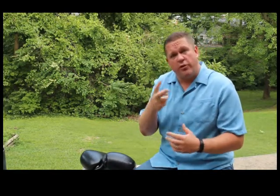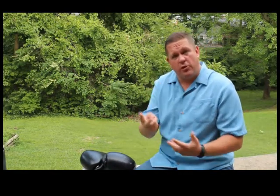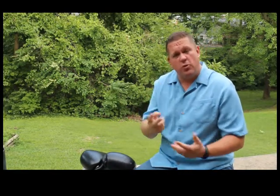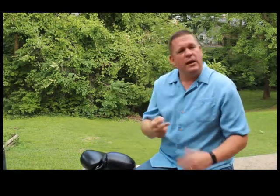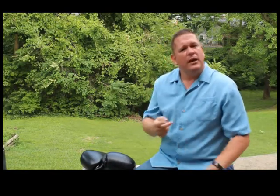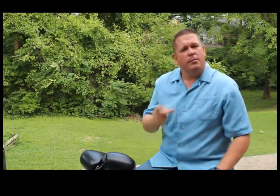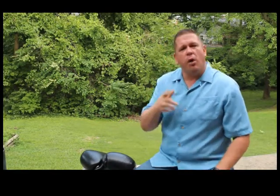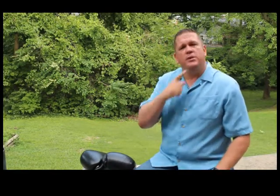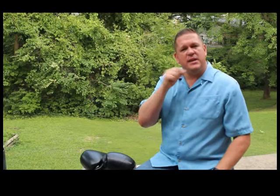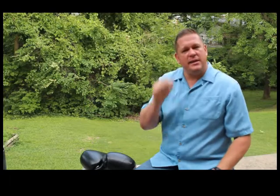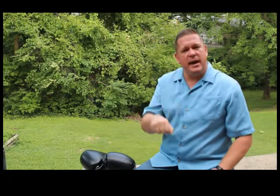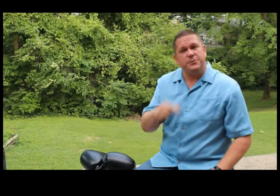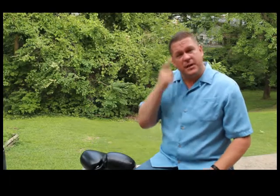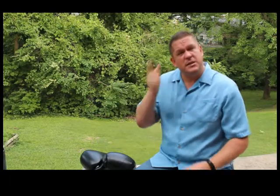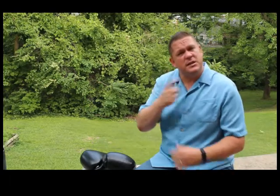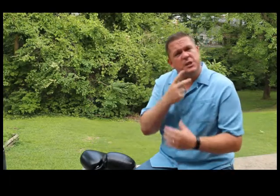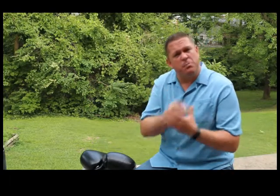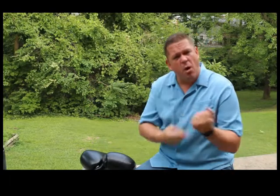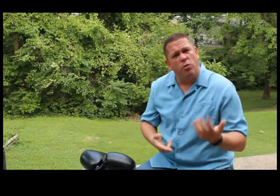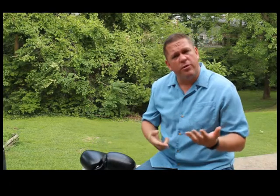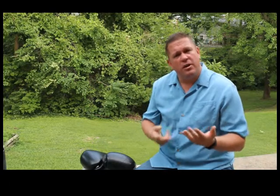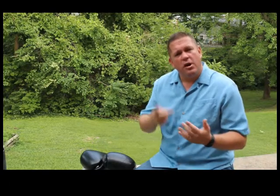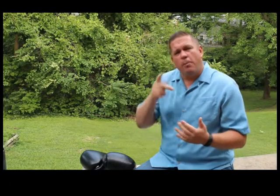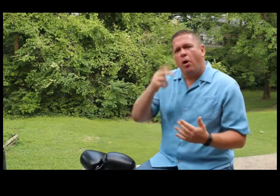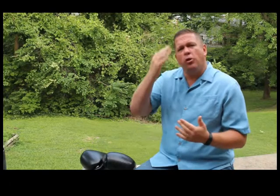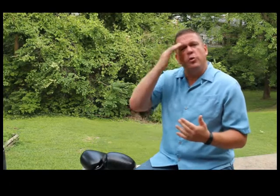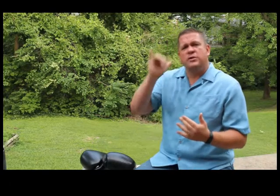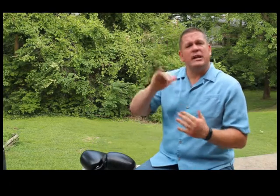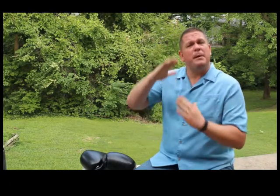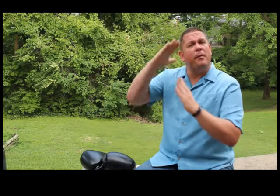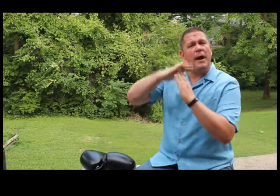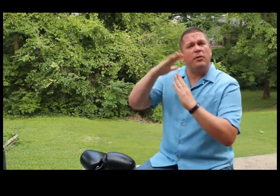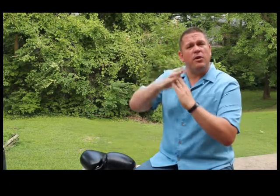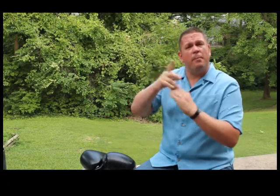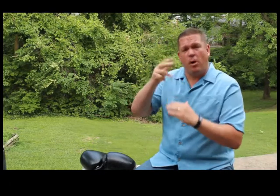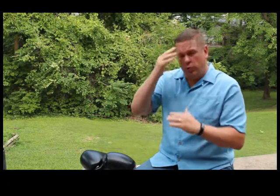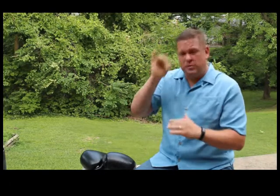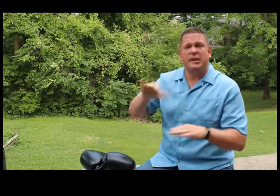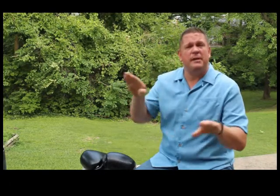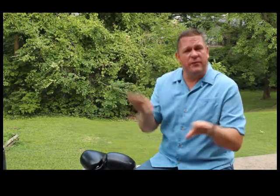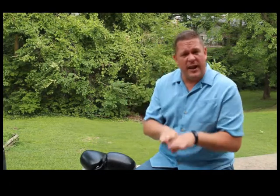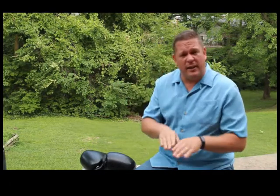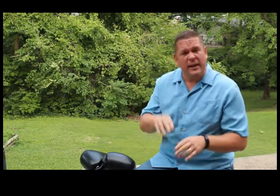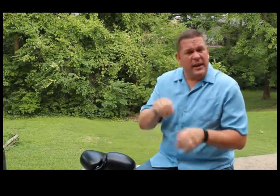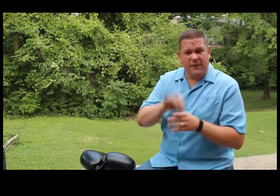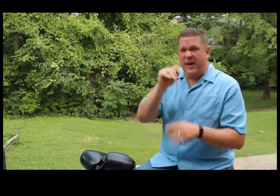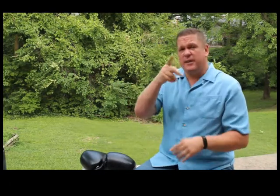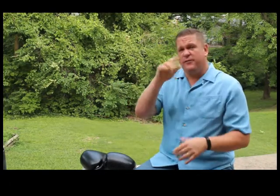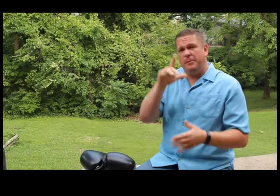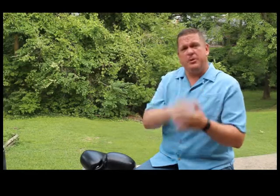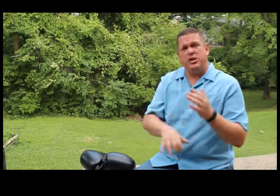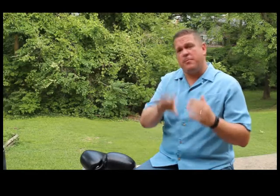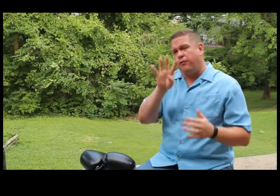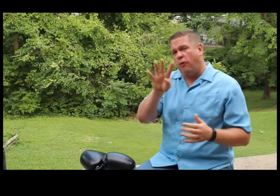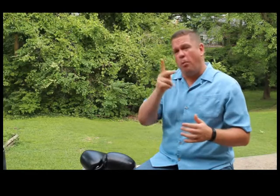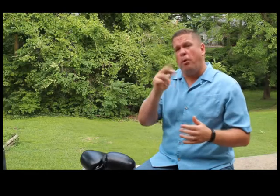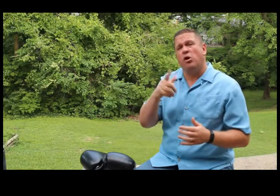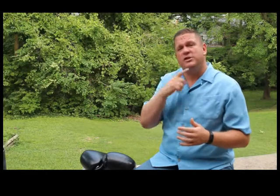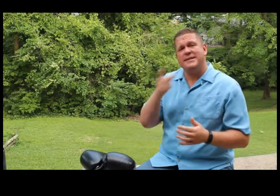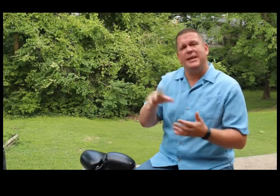the two. Paul would say yes, because he'd say it's both. Paul knew it was like to be on the mountaintop. Paul knew it was like to be in the valley. In fact, in Philippians chapter 4, Paul says he